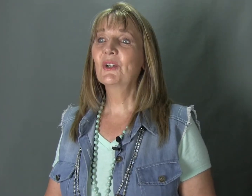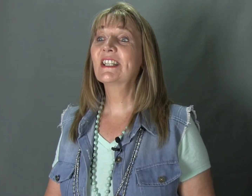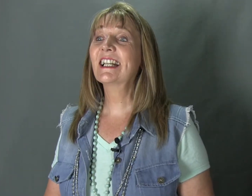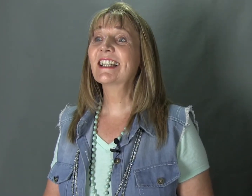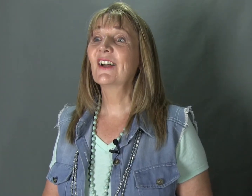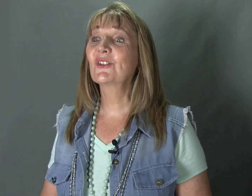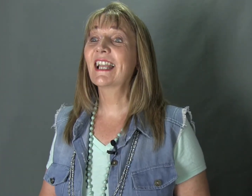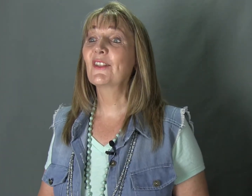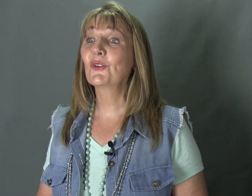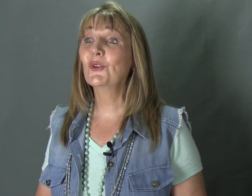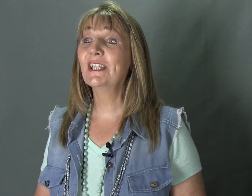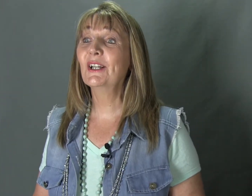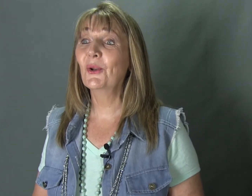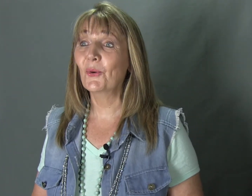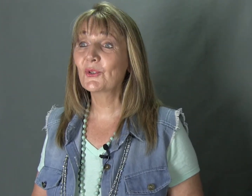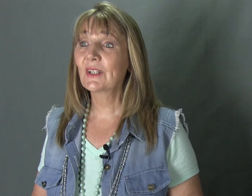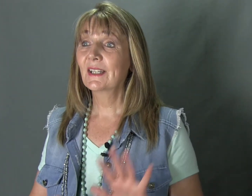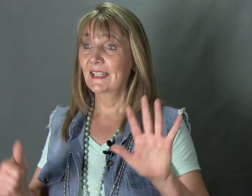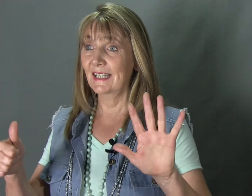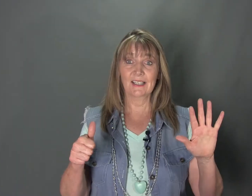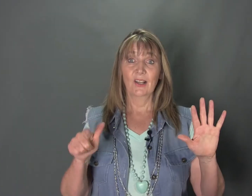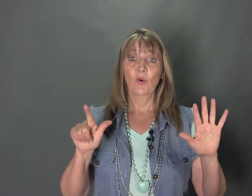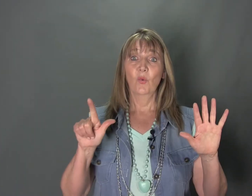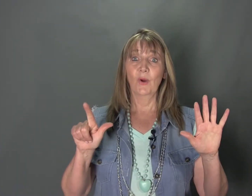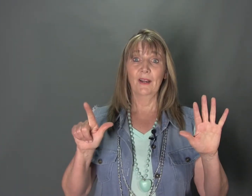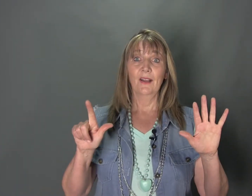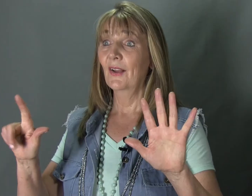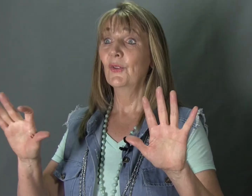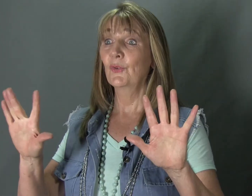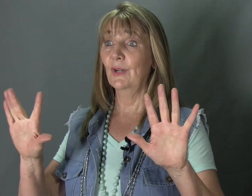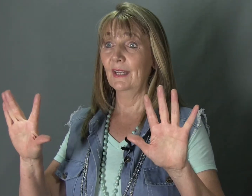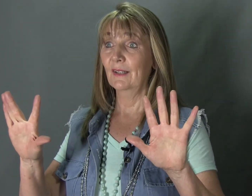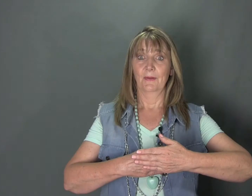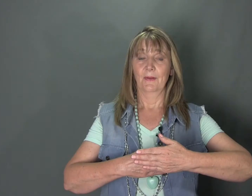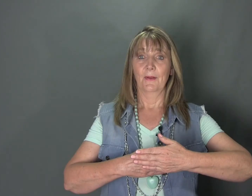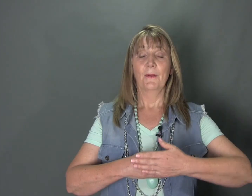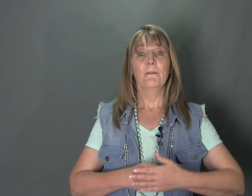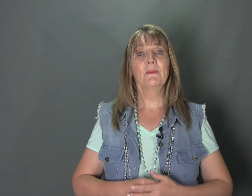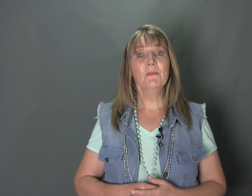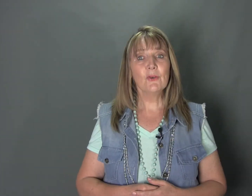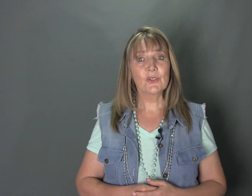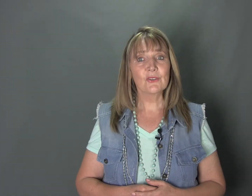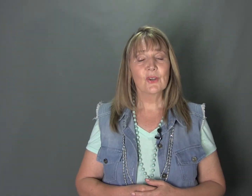were six hundred and thirteen laws. Six, one, three. But Moses